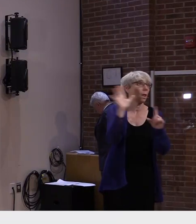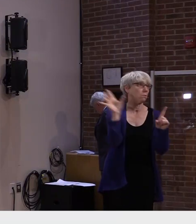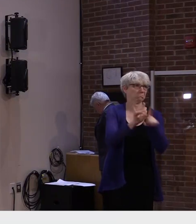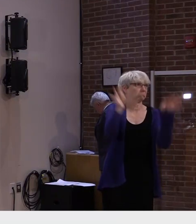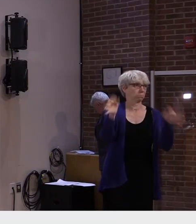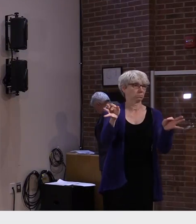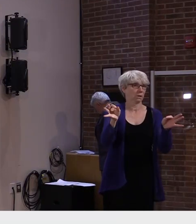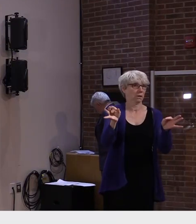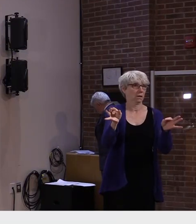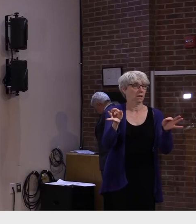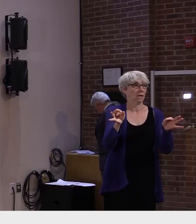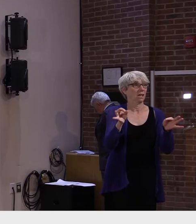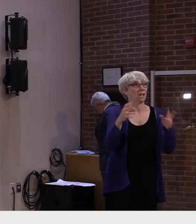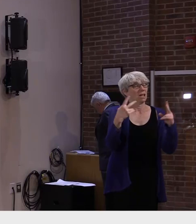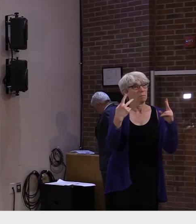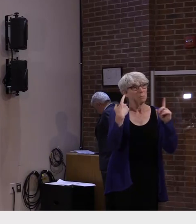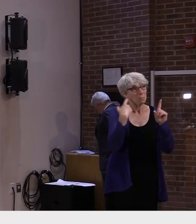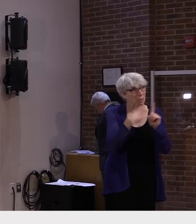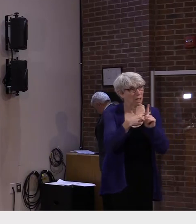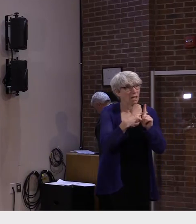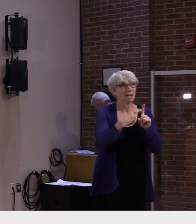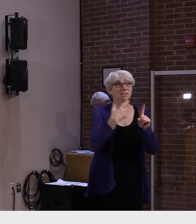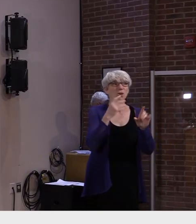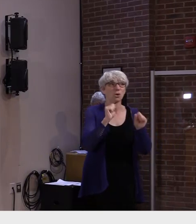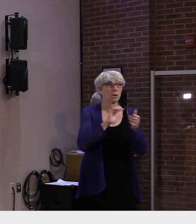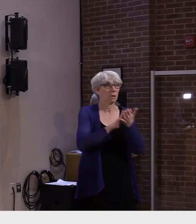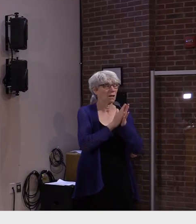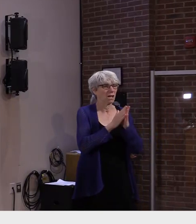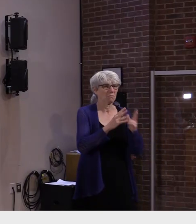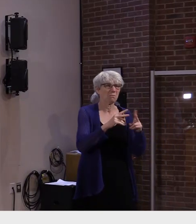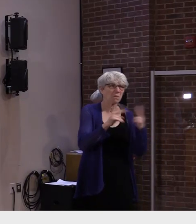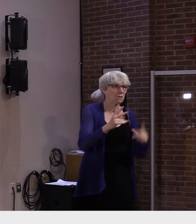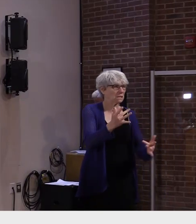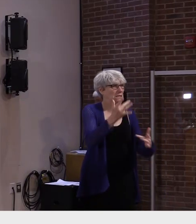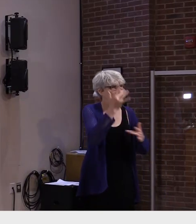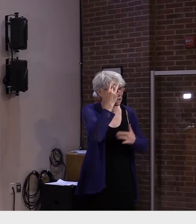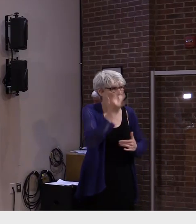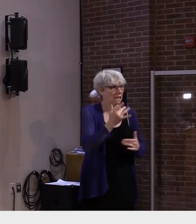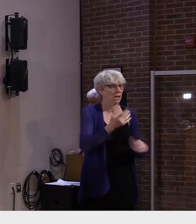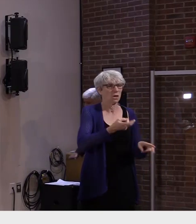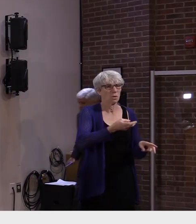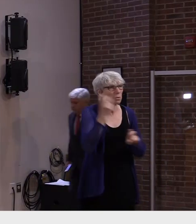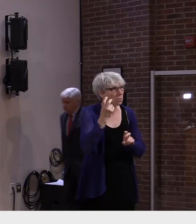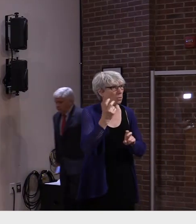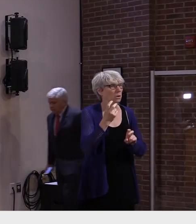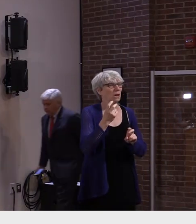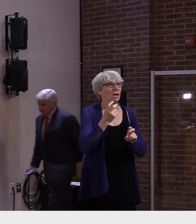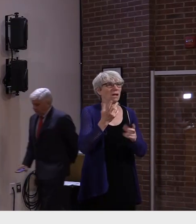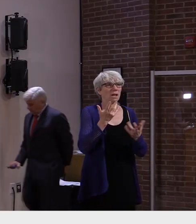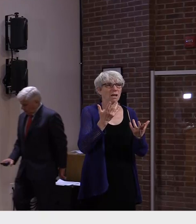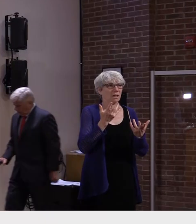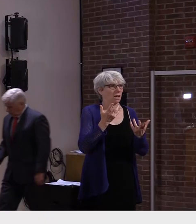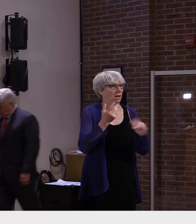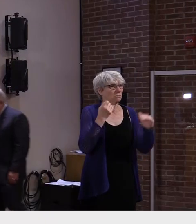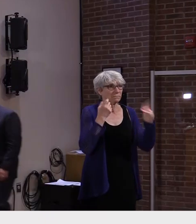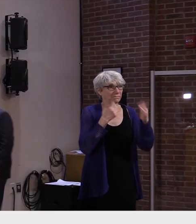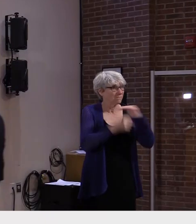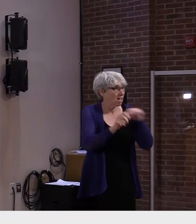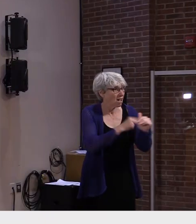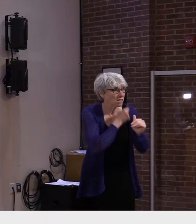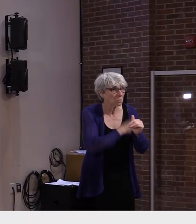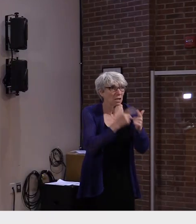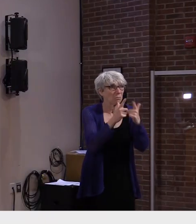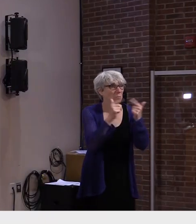illness or a possible long covid syndrome still makes sense or does getting vaccinated make more sense